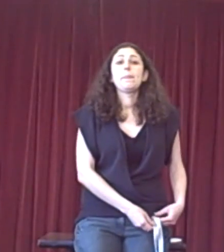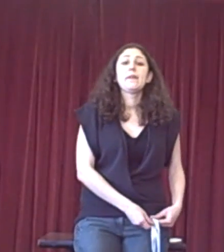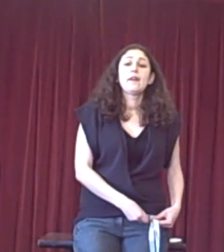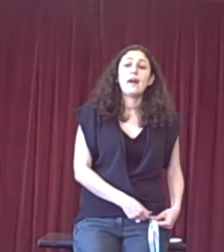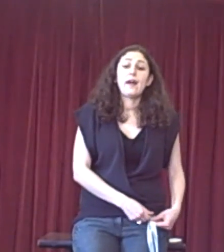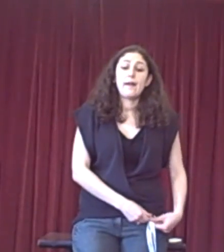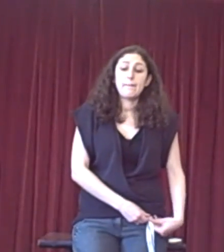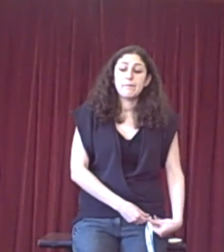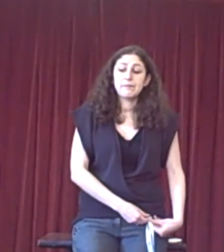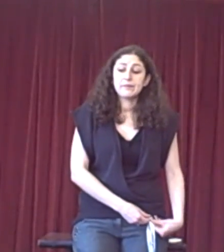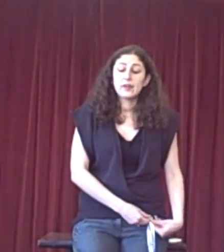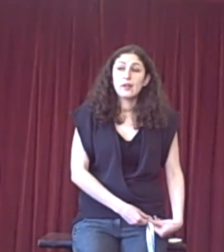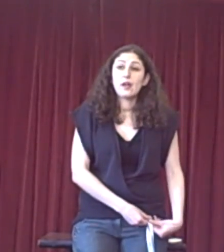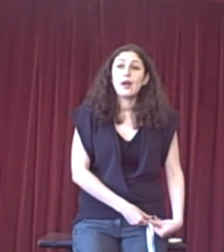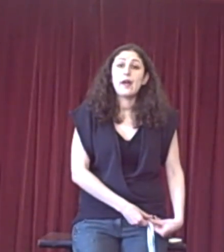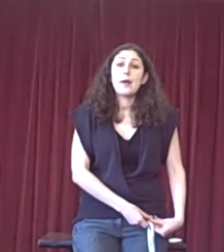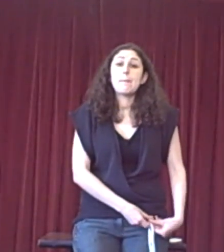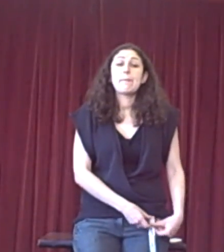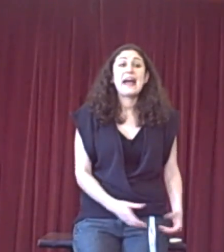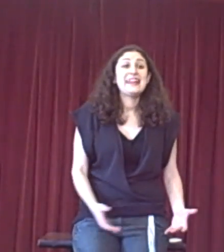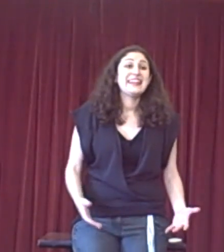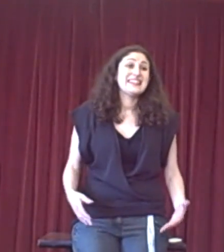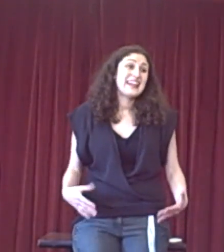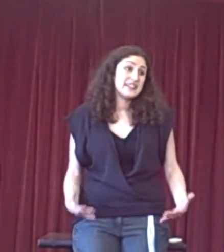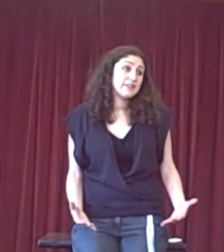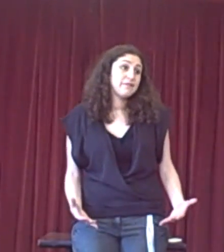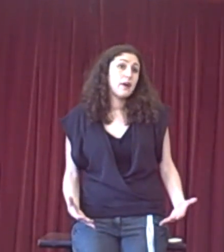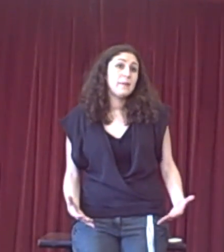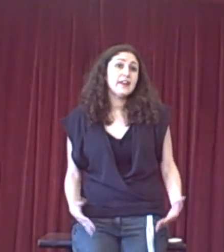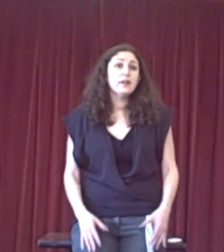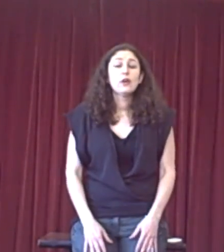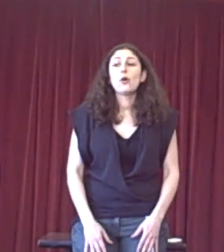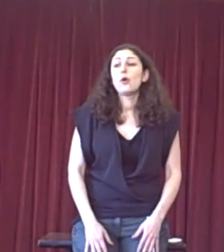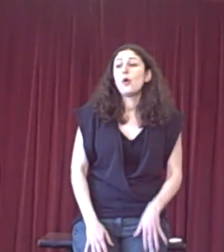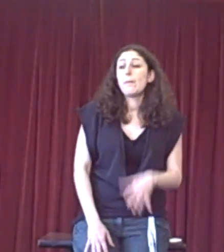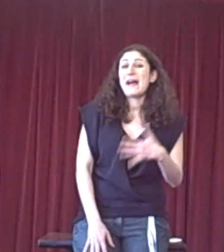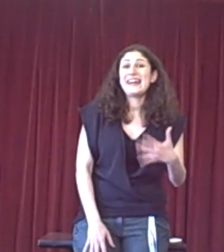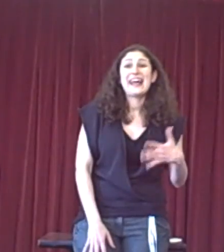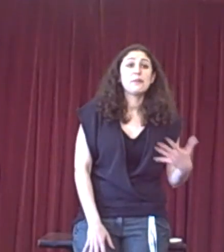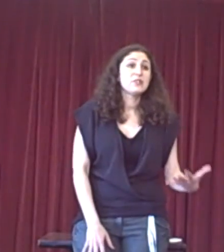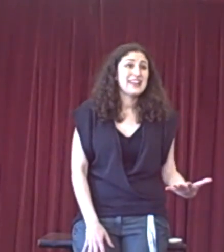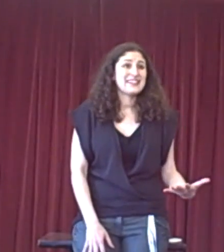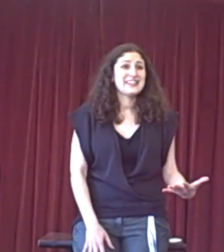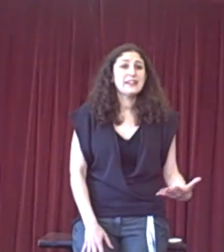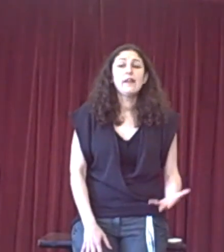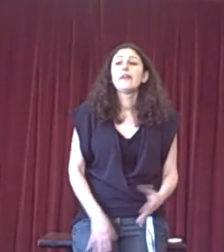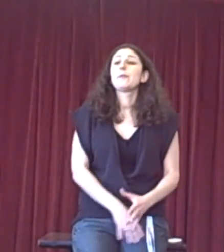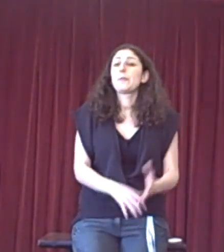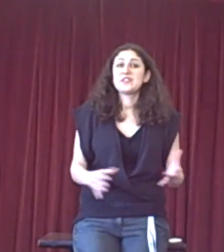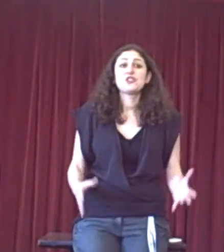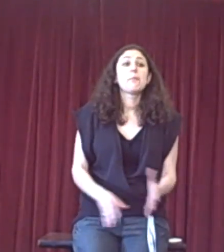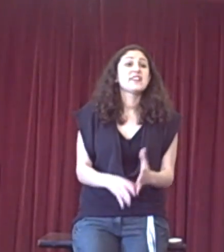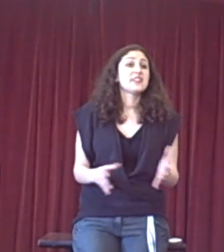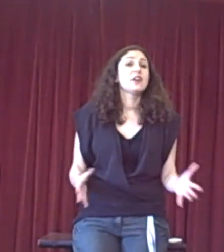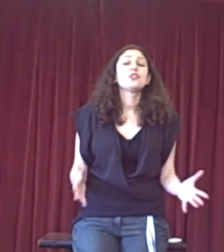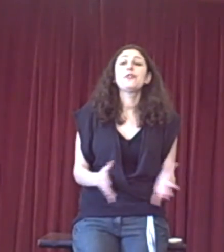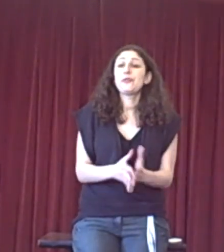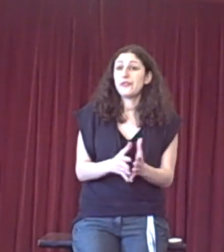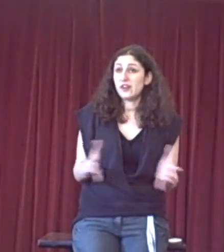banning intensive farming or banning animal testing, the proposition might start off with an